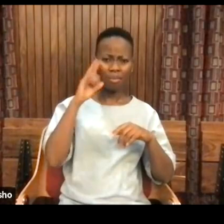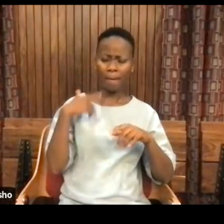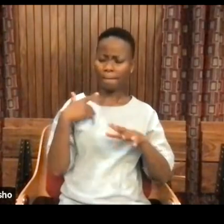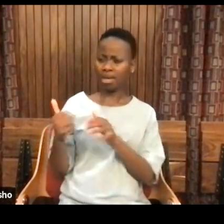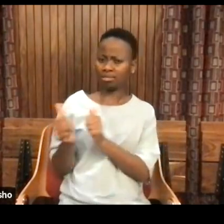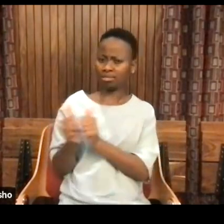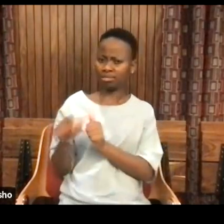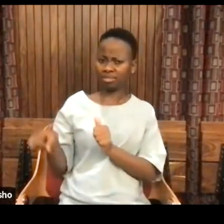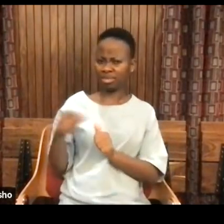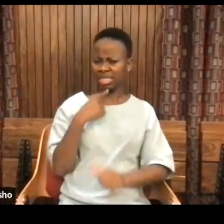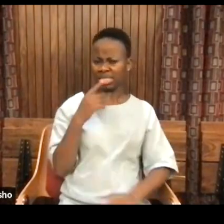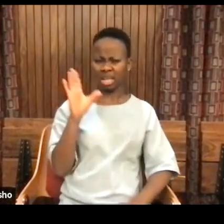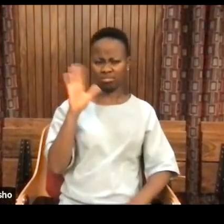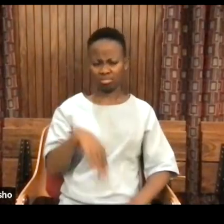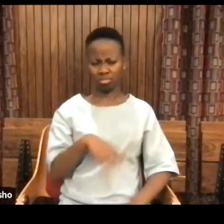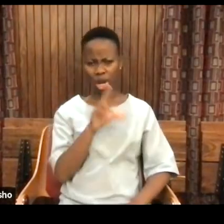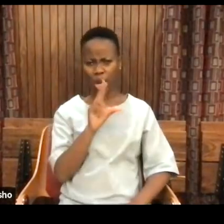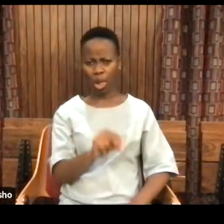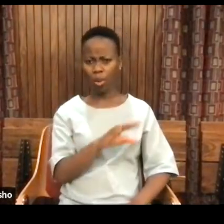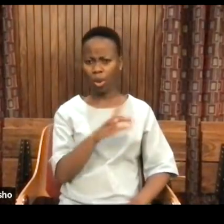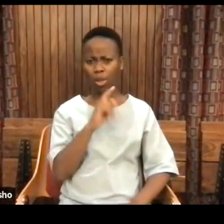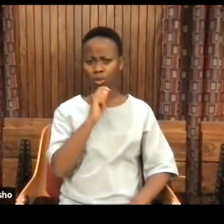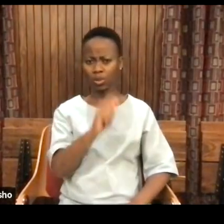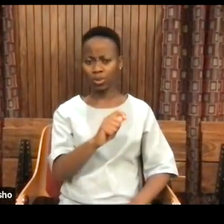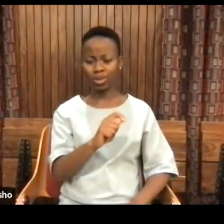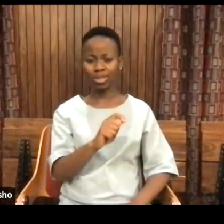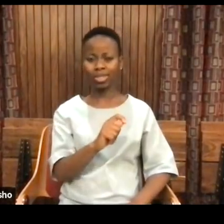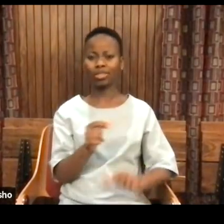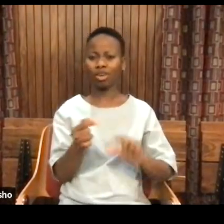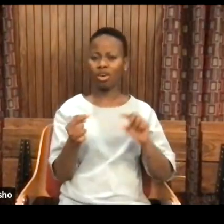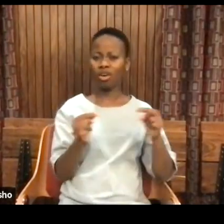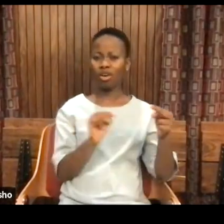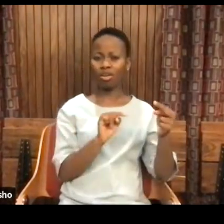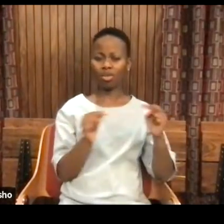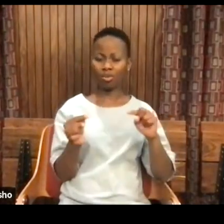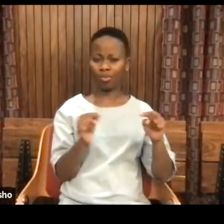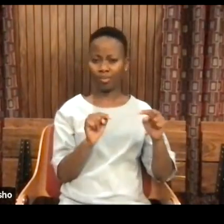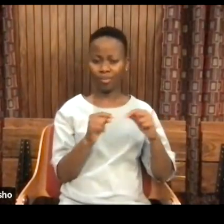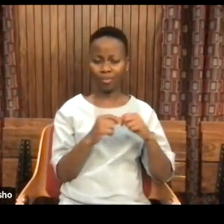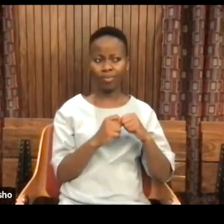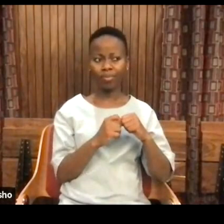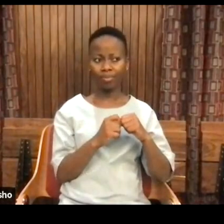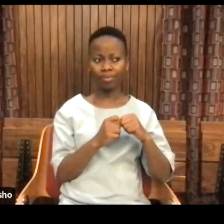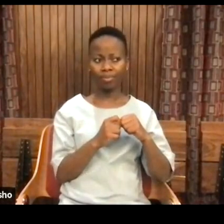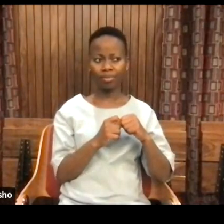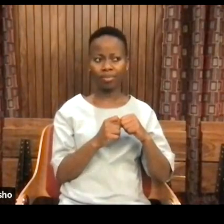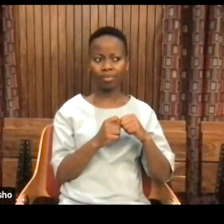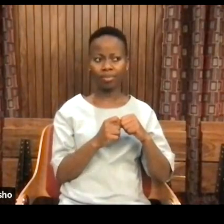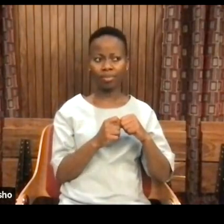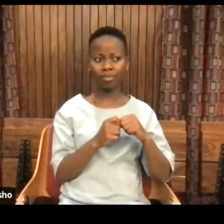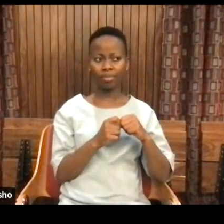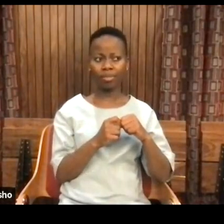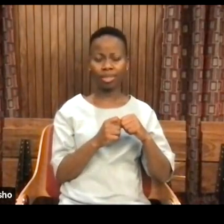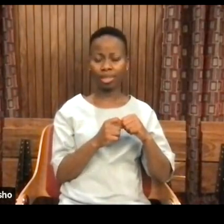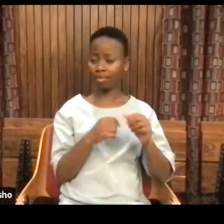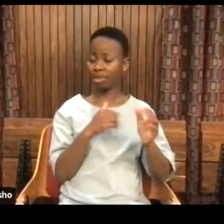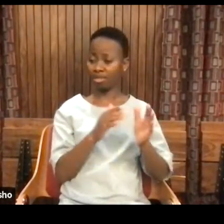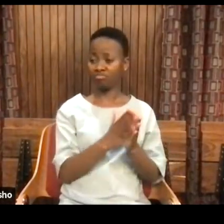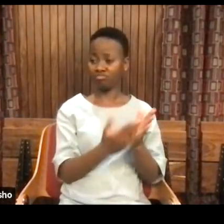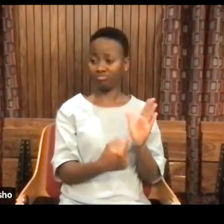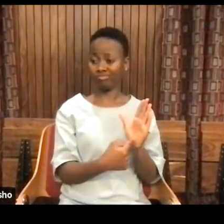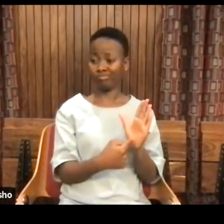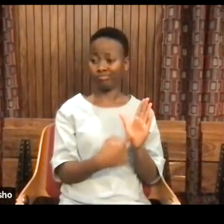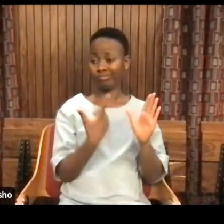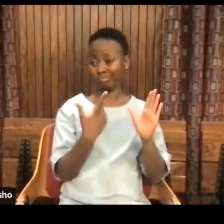my peers were. They were like, no, that isn't true. Is it really? And you argue back and forth. And eventually, I bring out the text and I show the